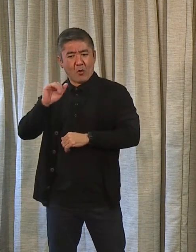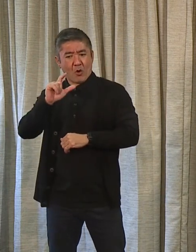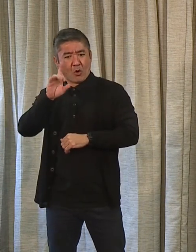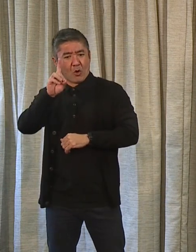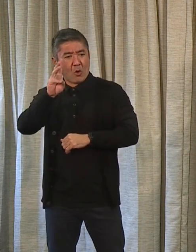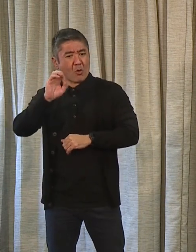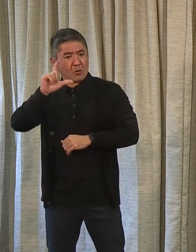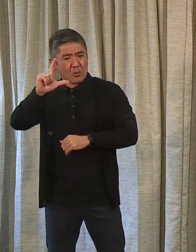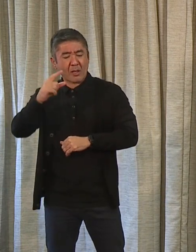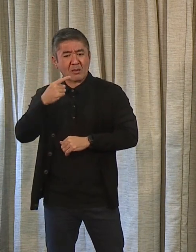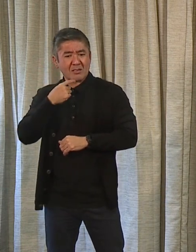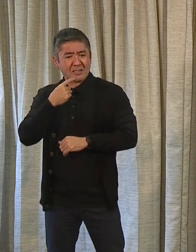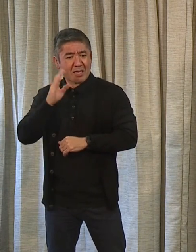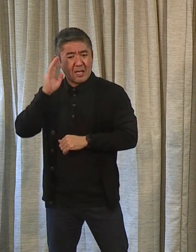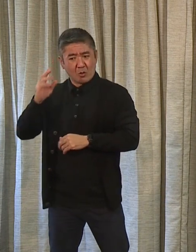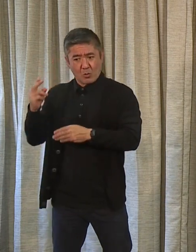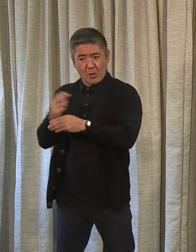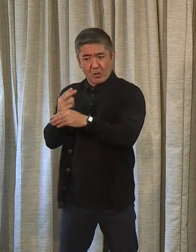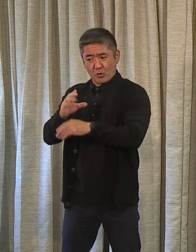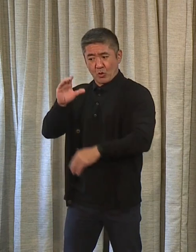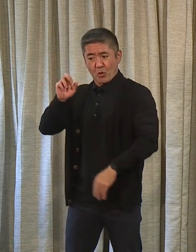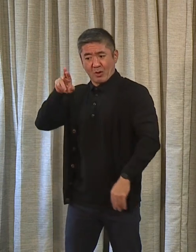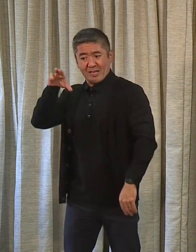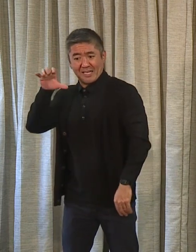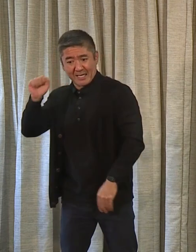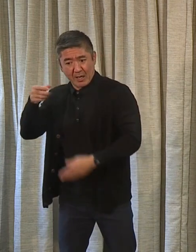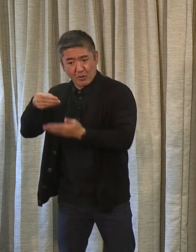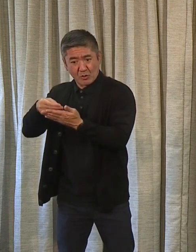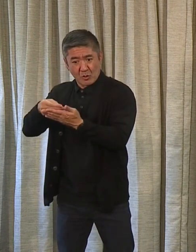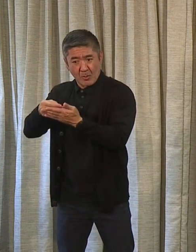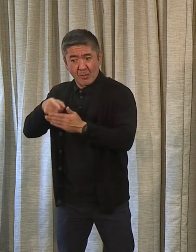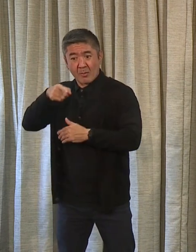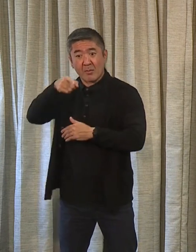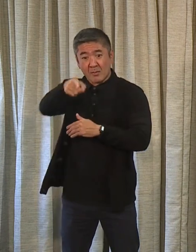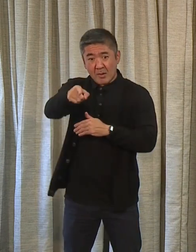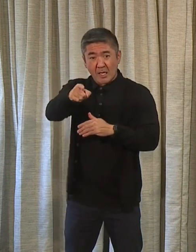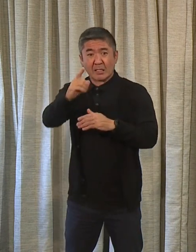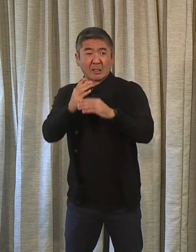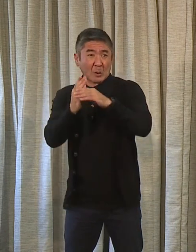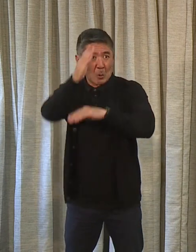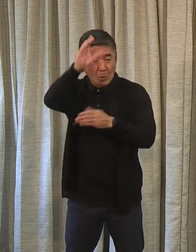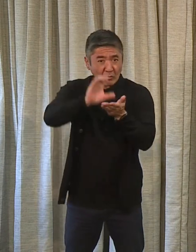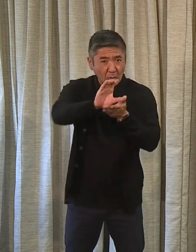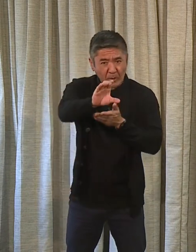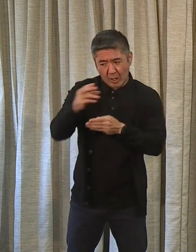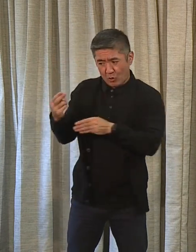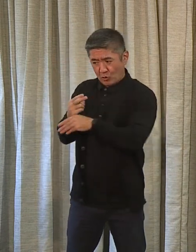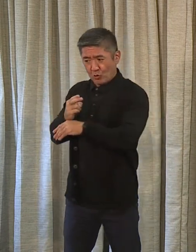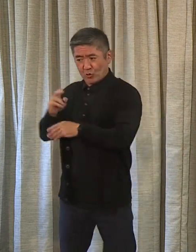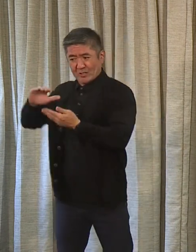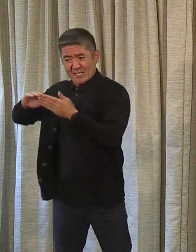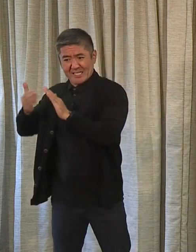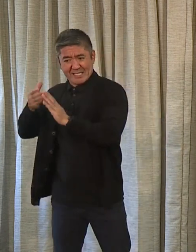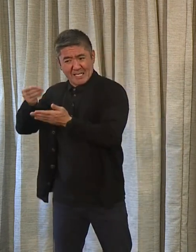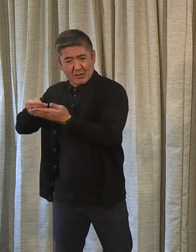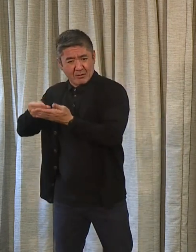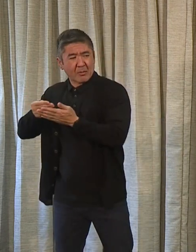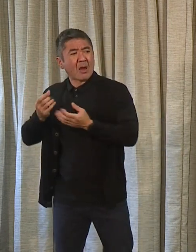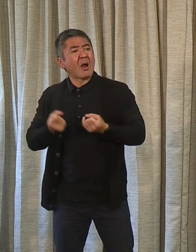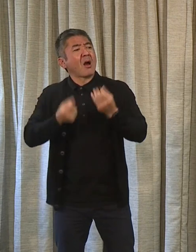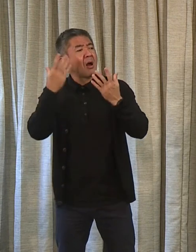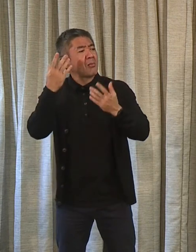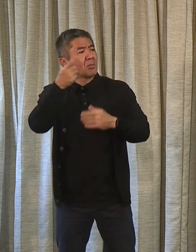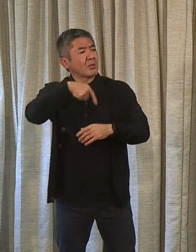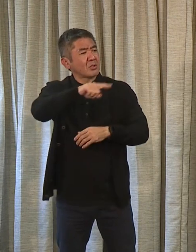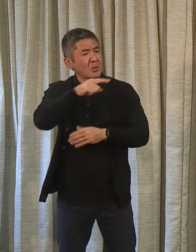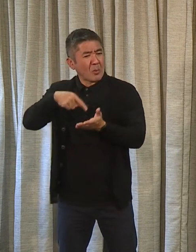supplanting CARES-funded overtime abuse at HPD with city funds. How much money will city taxpayers have to pay for those overtime